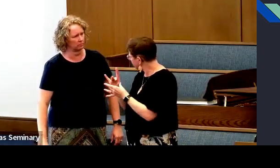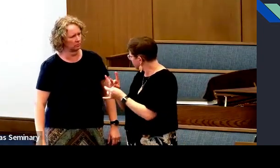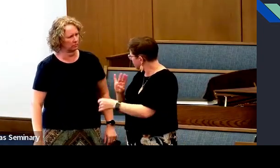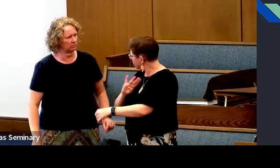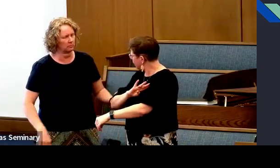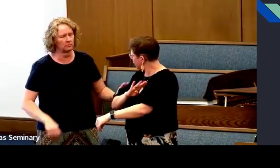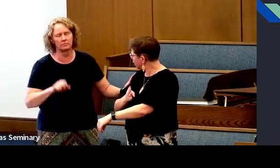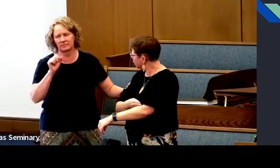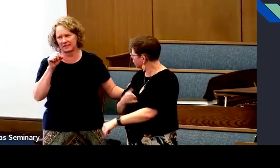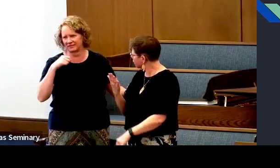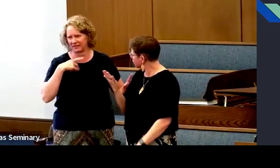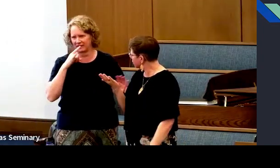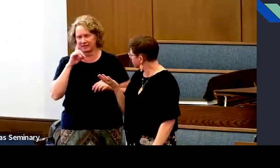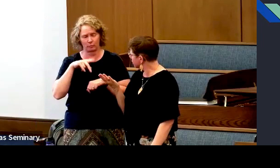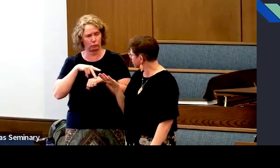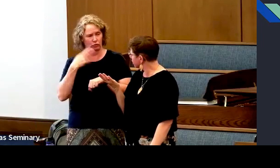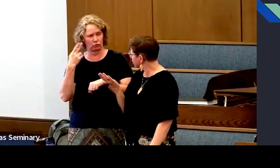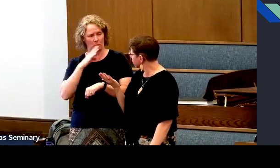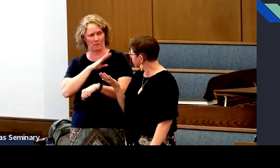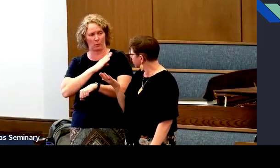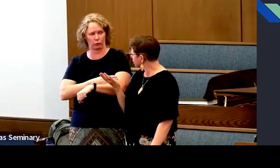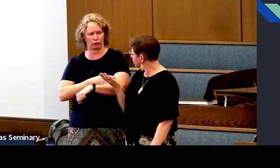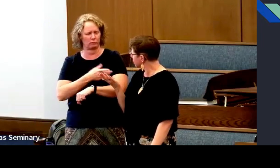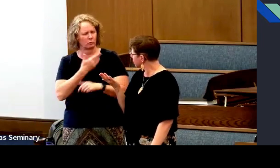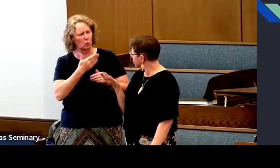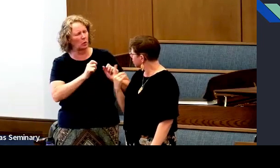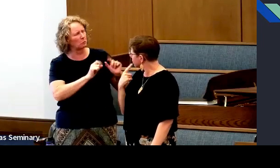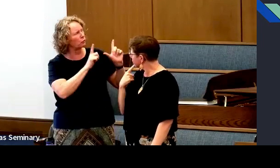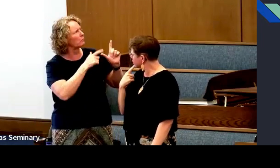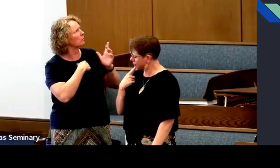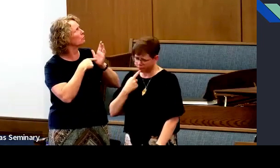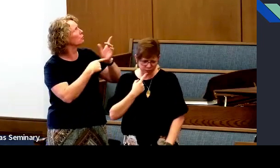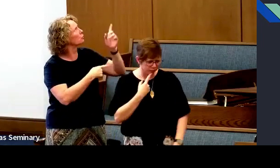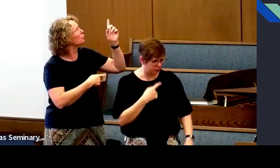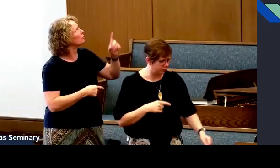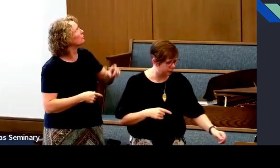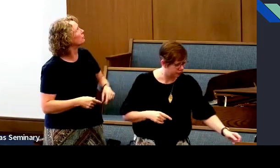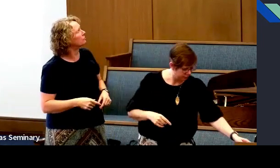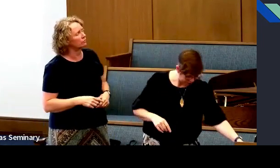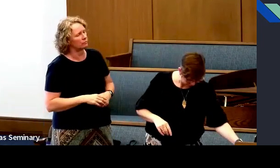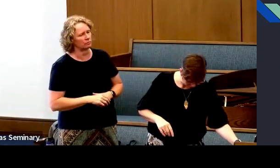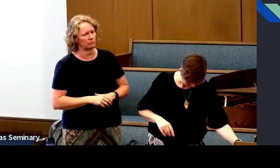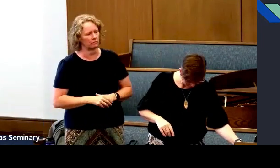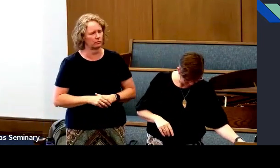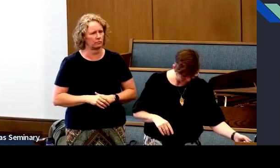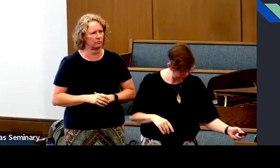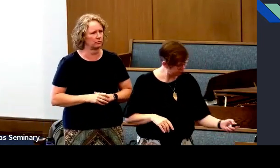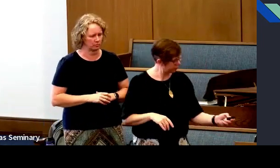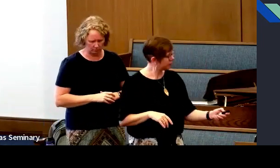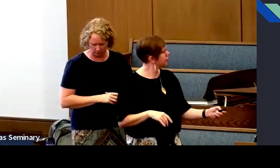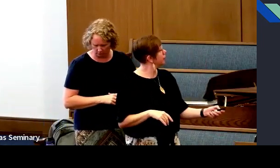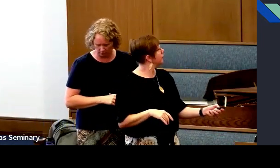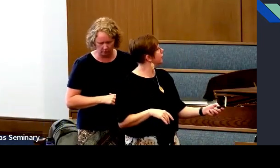But power. You mentioned power. Oh, I did mention power and authority. Yeah. It's up there.